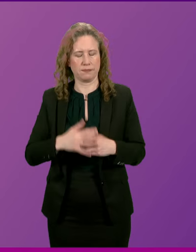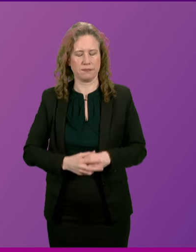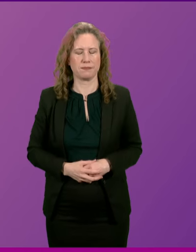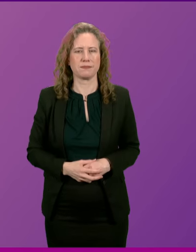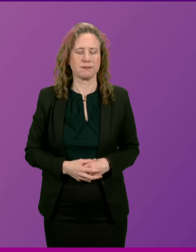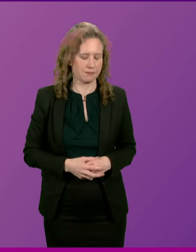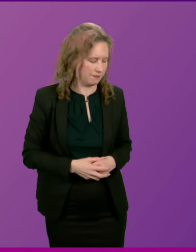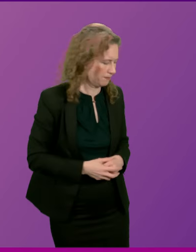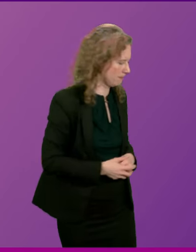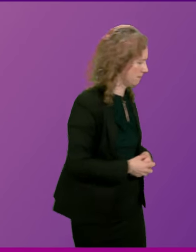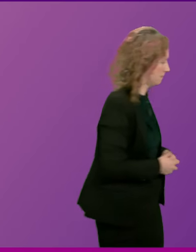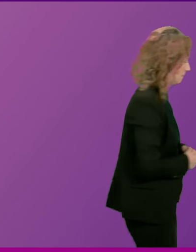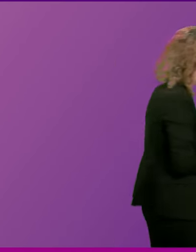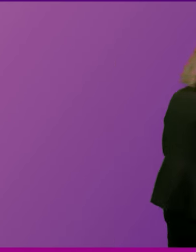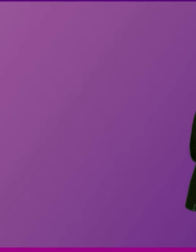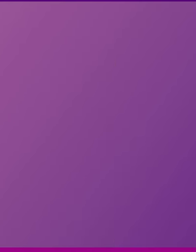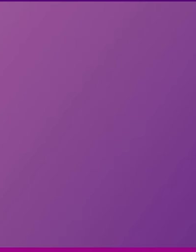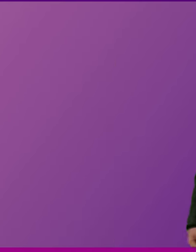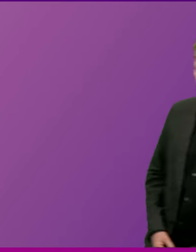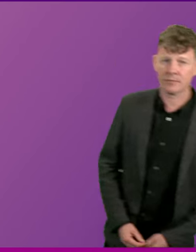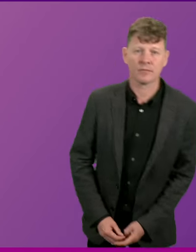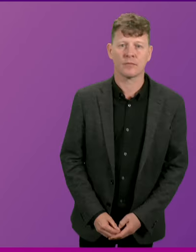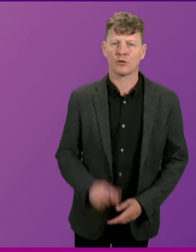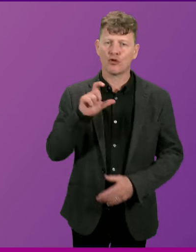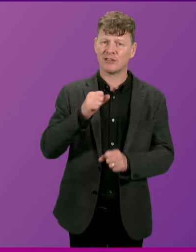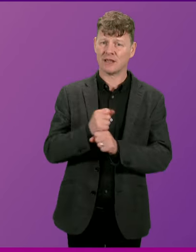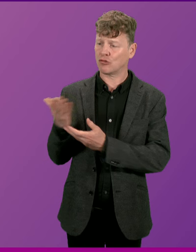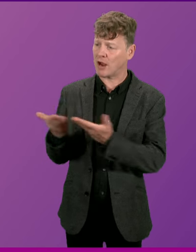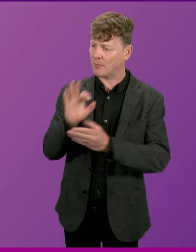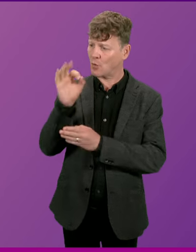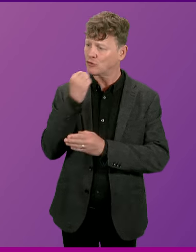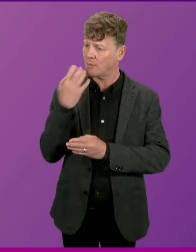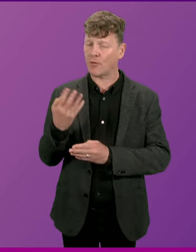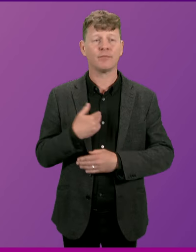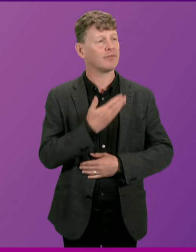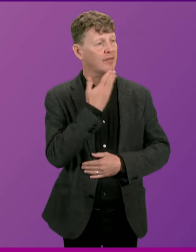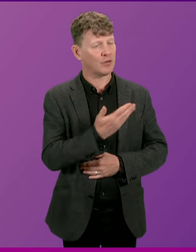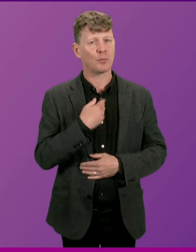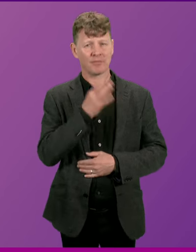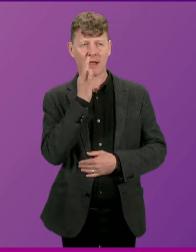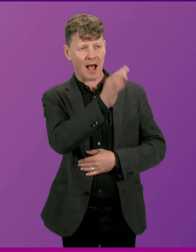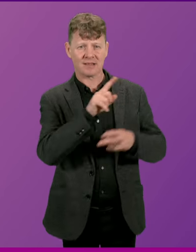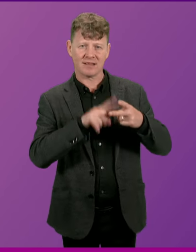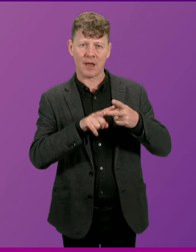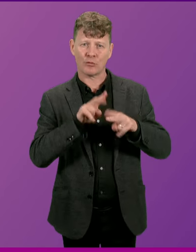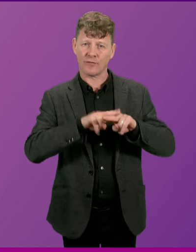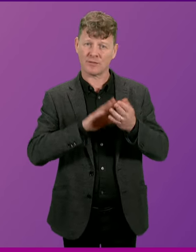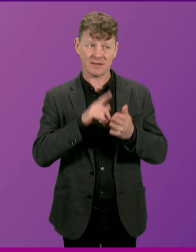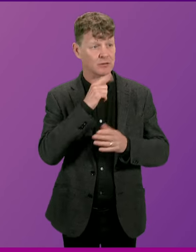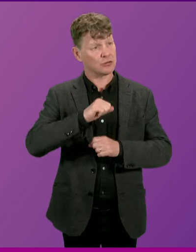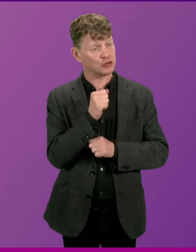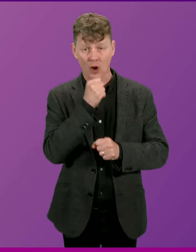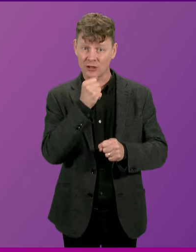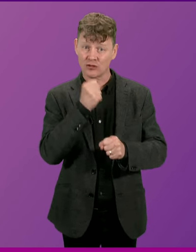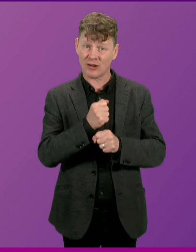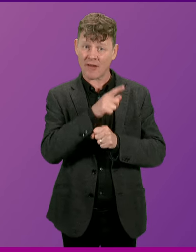Thank you. Question number four, Christine Graham. Thank you very much, Presiding Officer. To ask the Deputy First Minister whether the Scottish Government